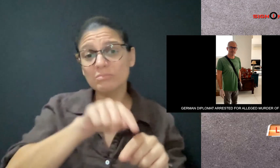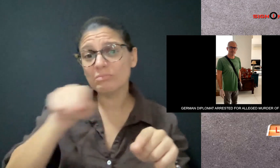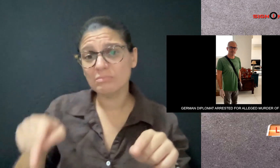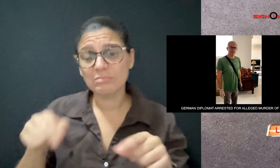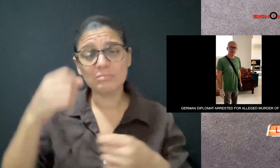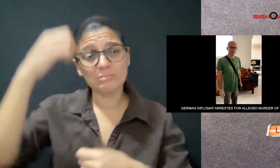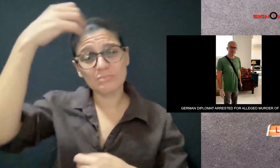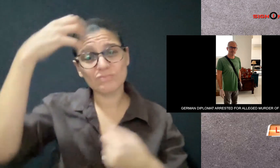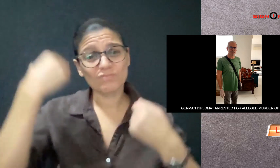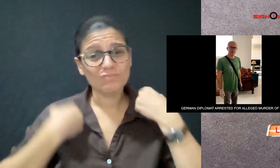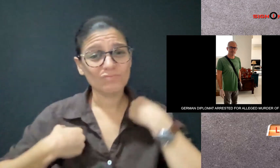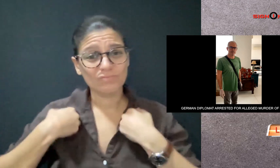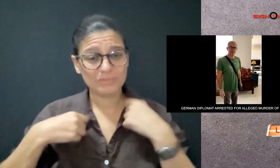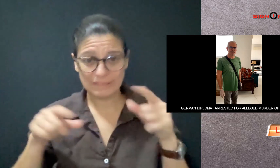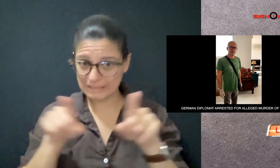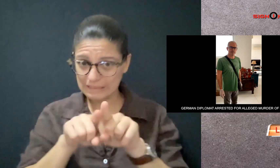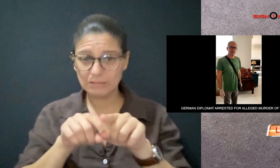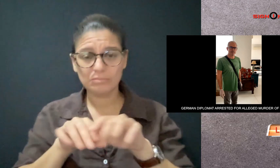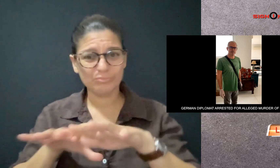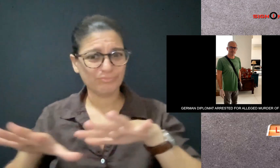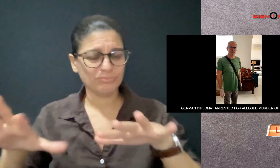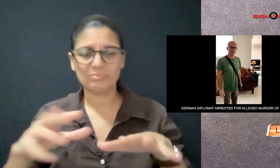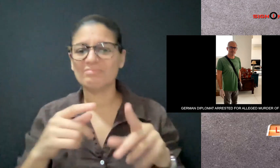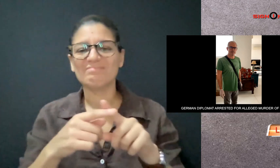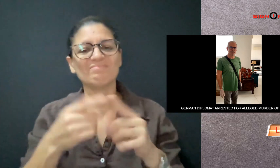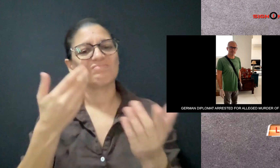indicating a violent death.